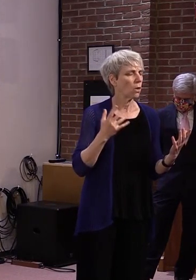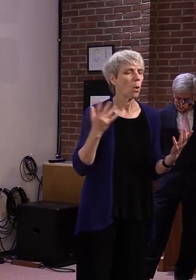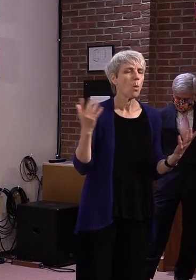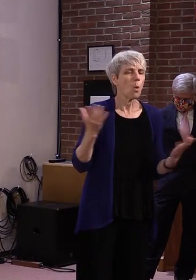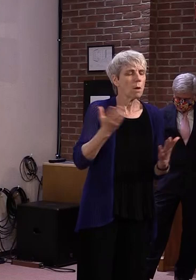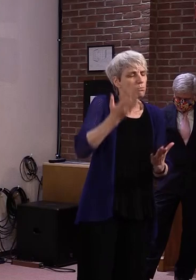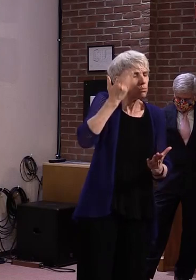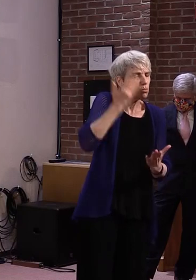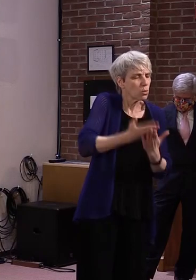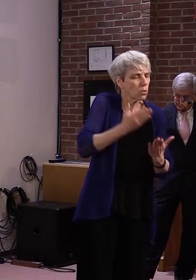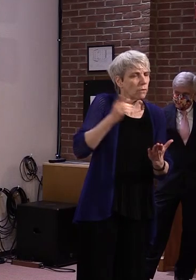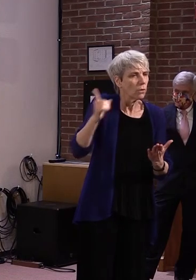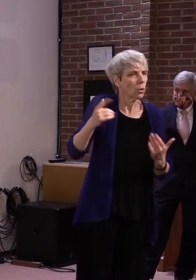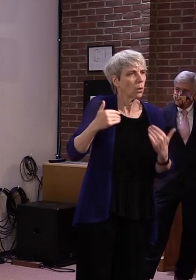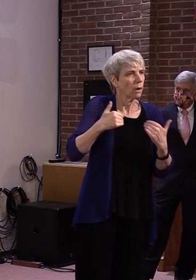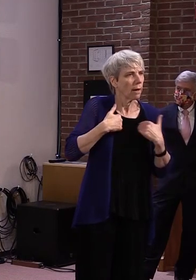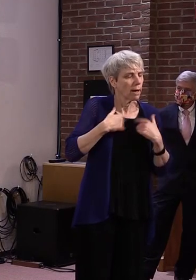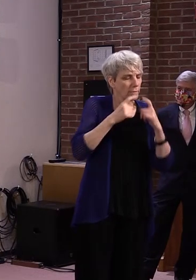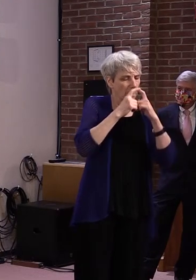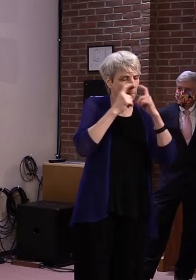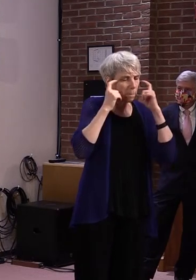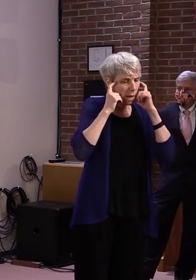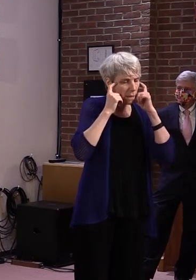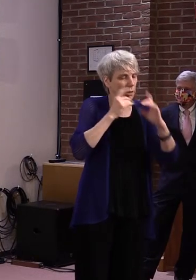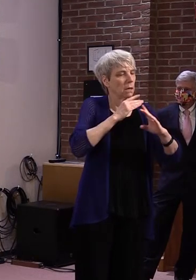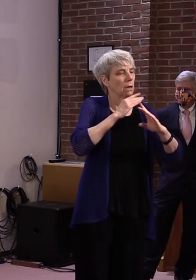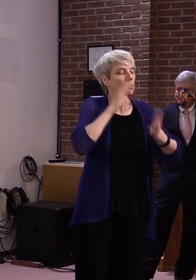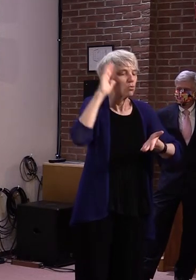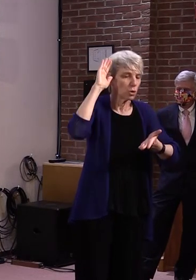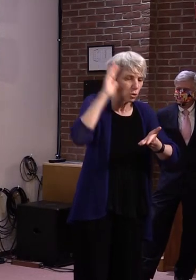that face coverings reduce the risk of COVID?